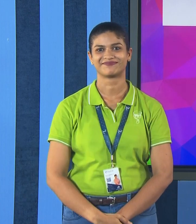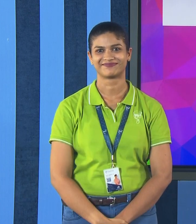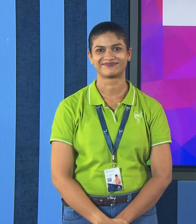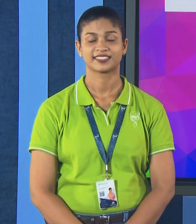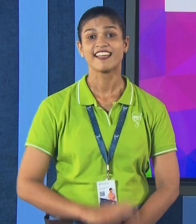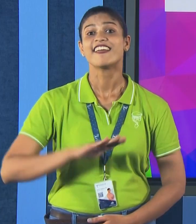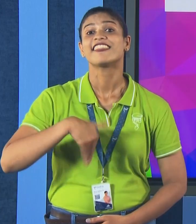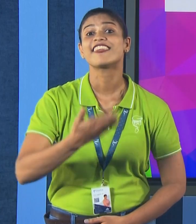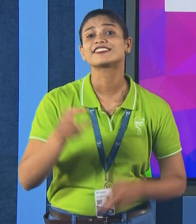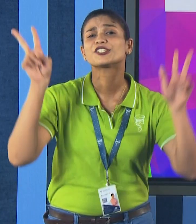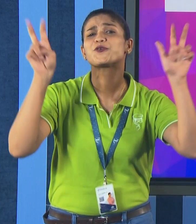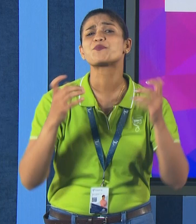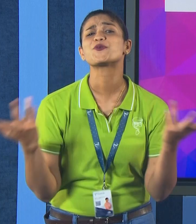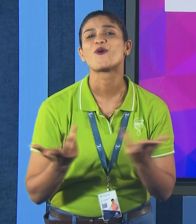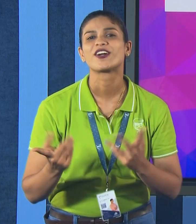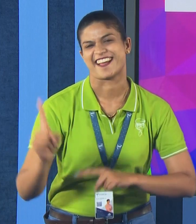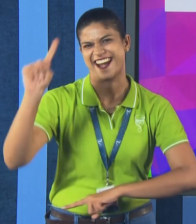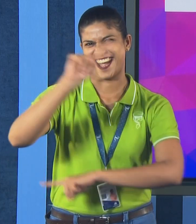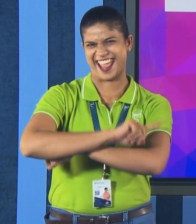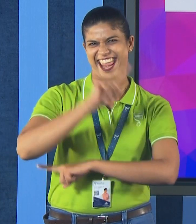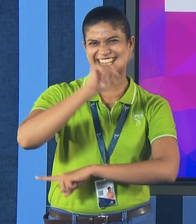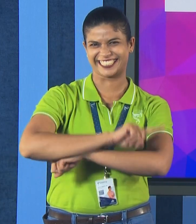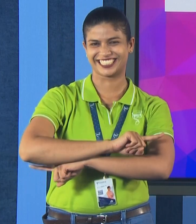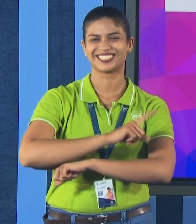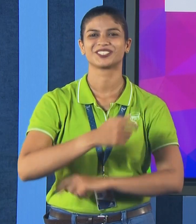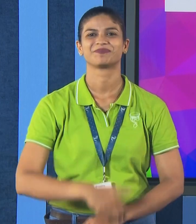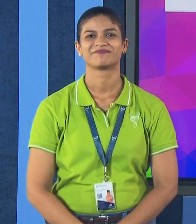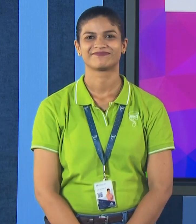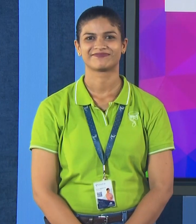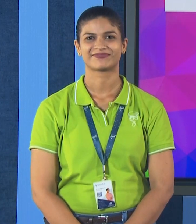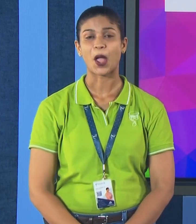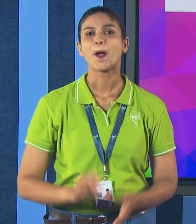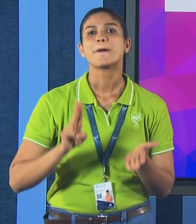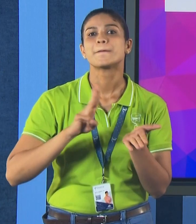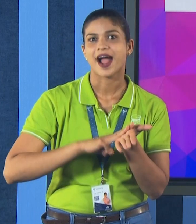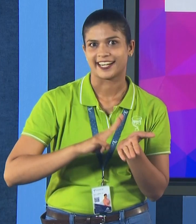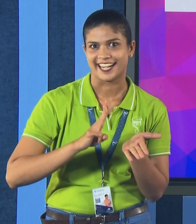Next topic, are dealing with days. Monday,